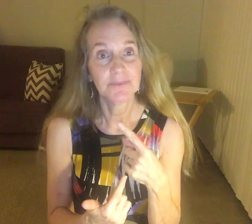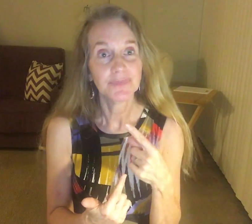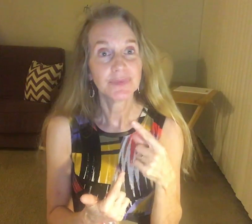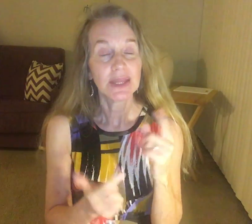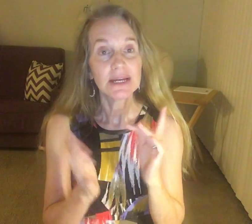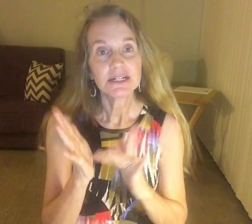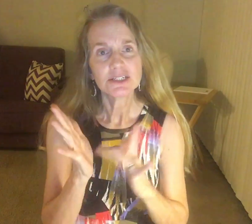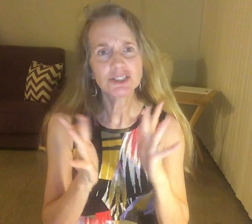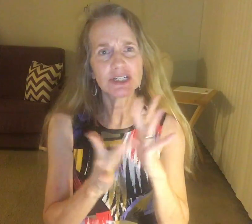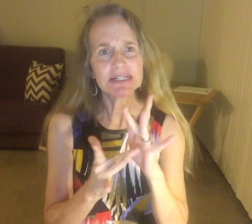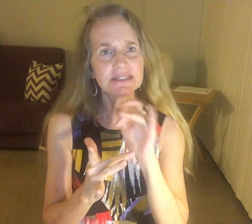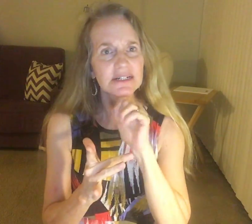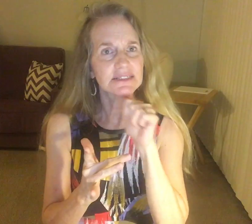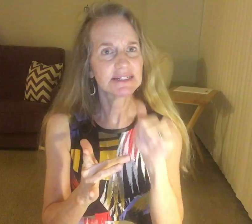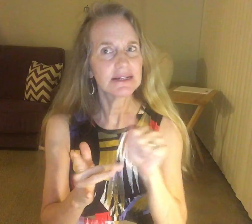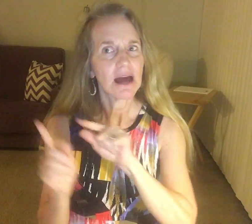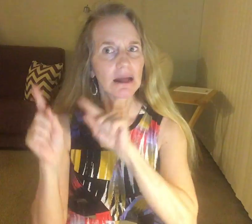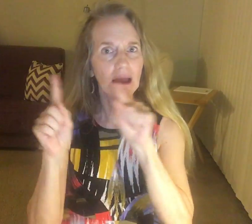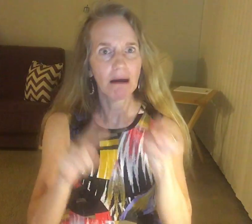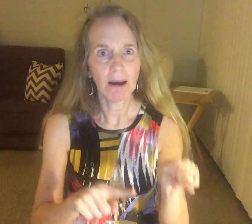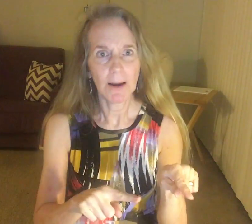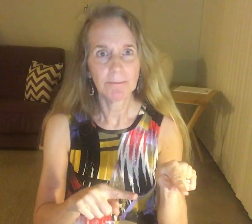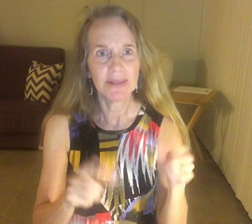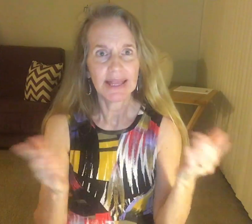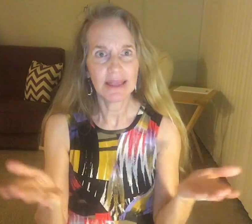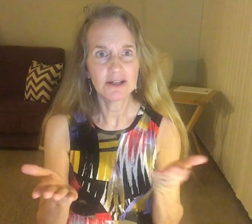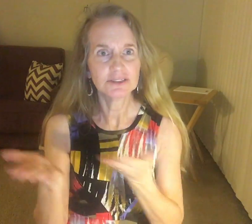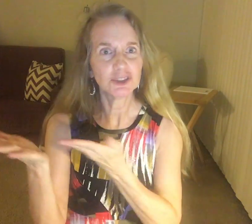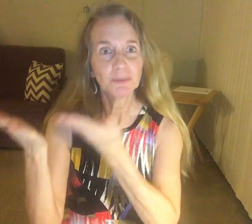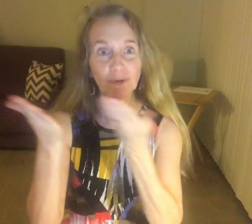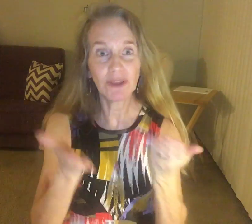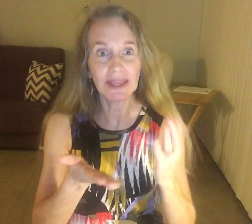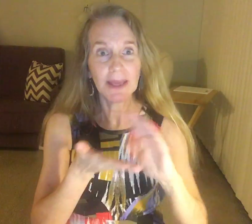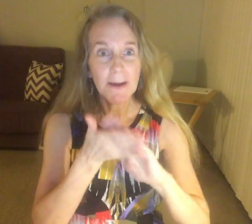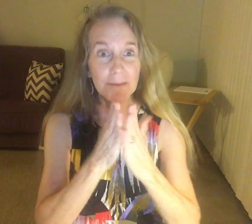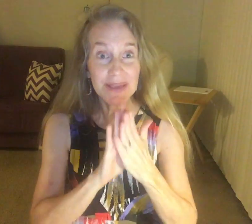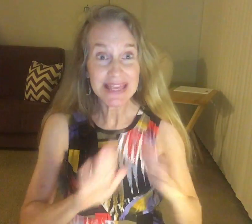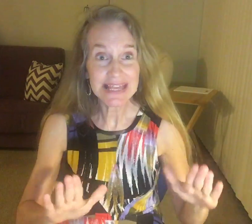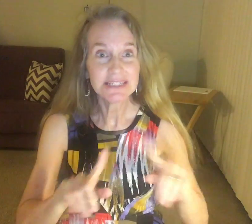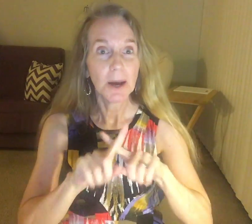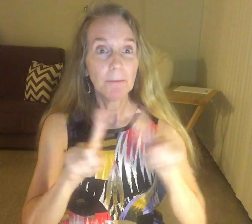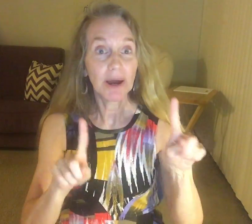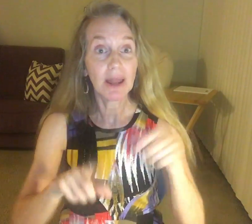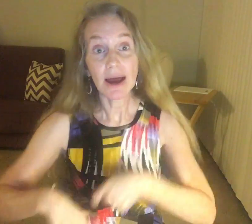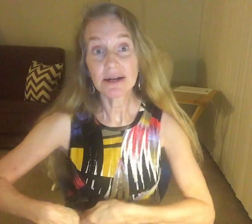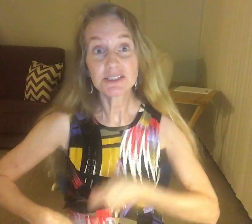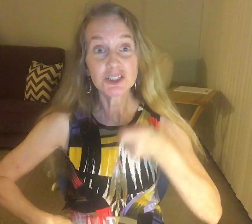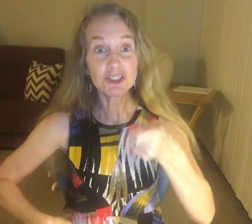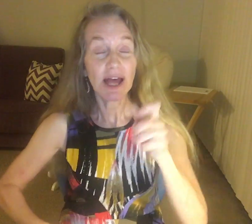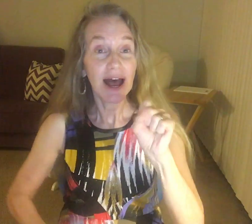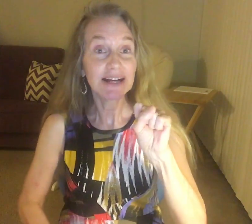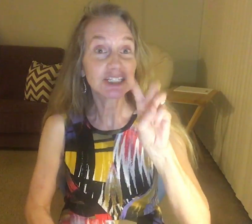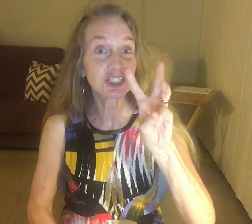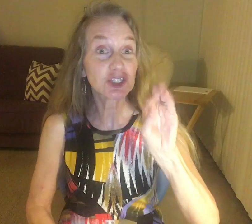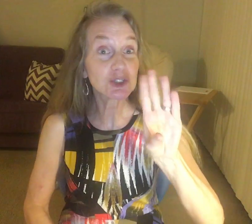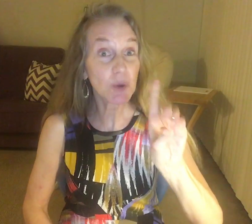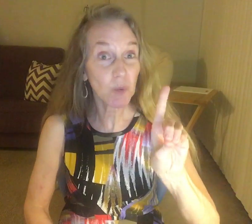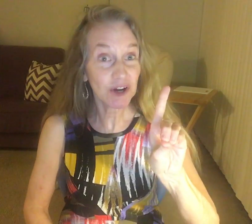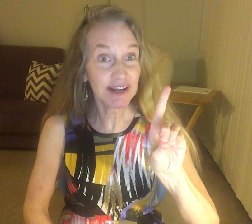shame. CheezoD.com is here to preach. I was a sword.